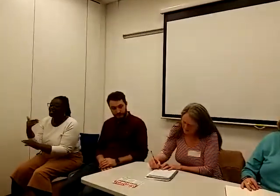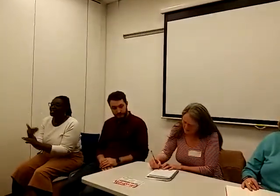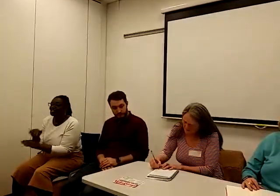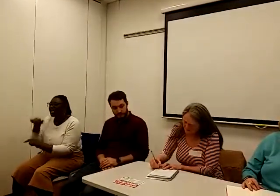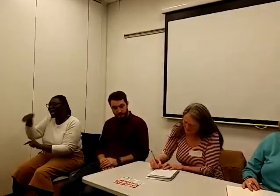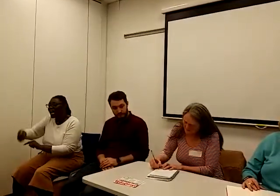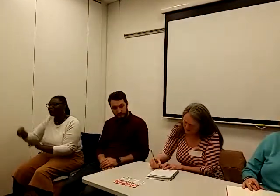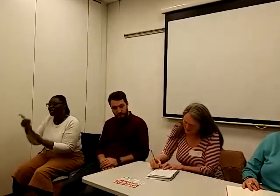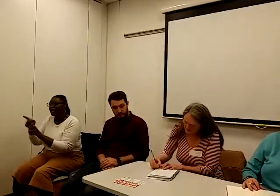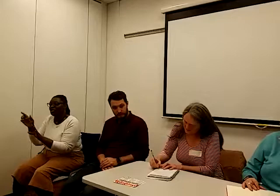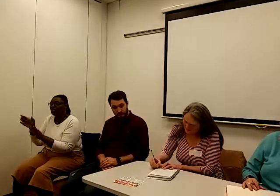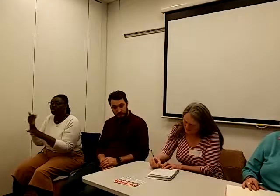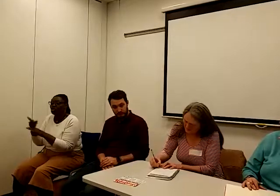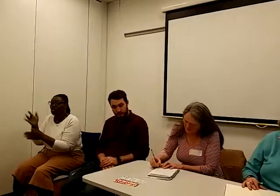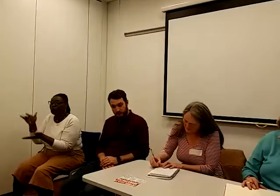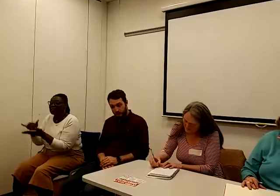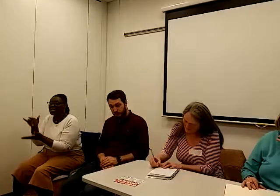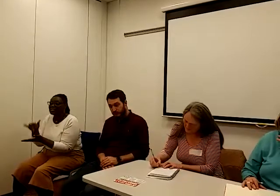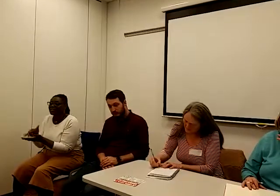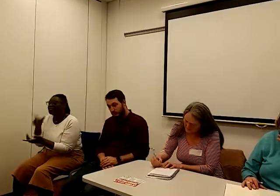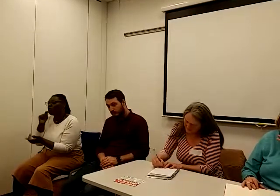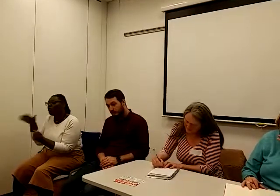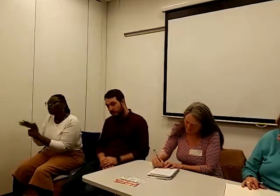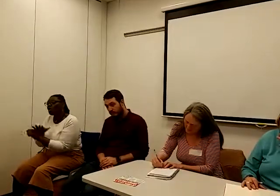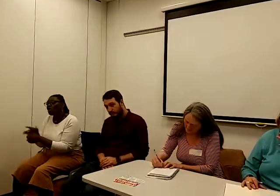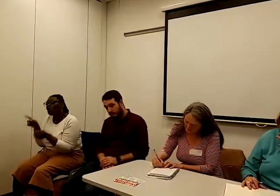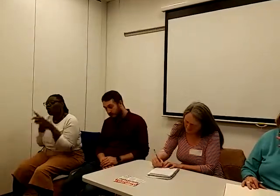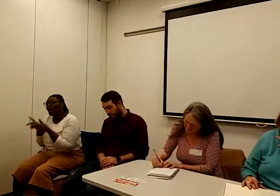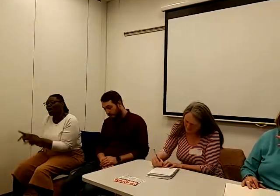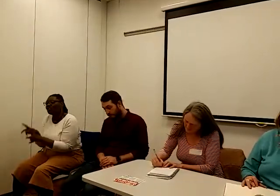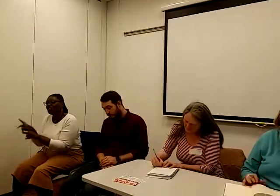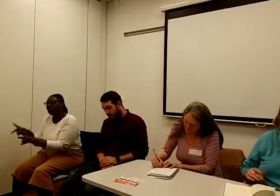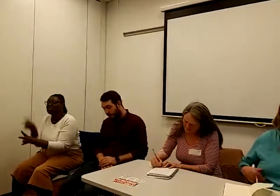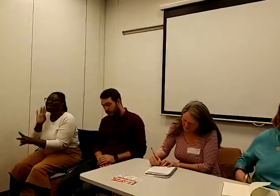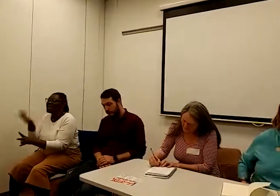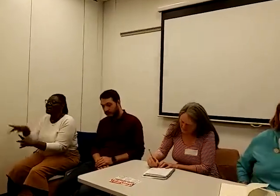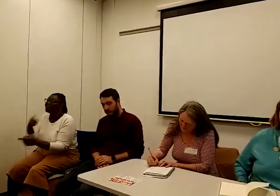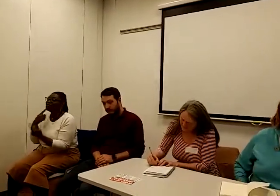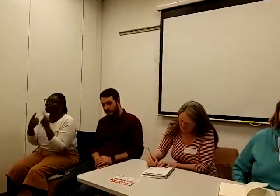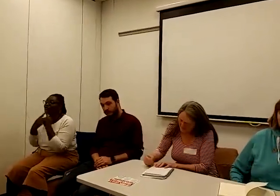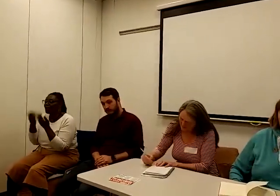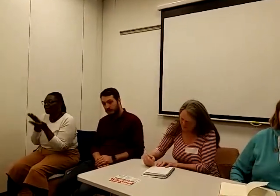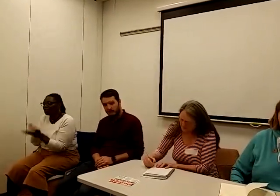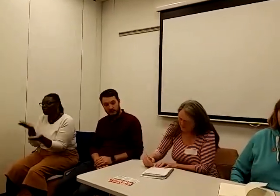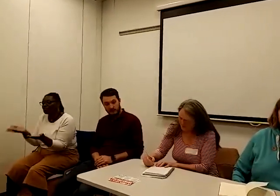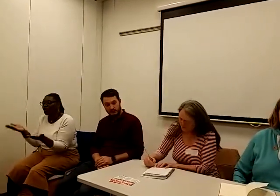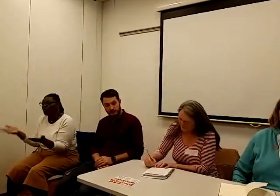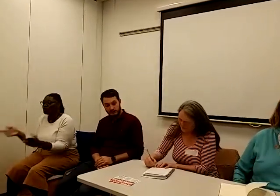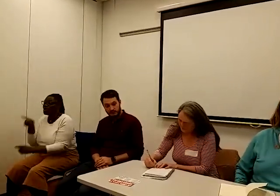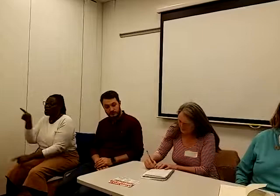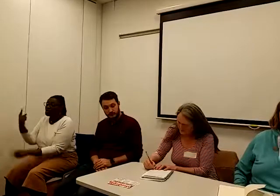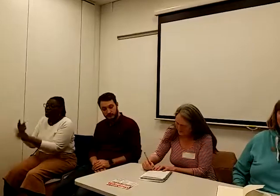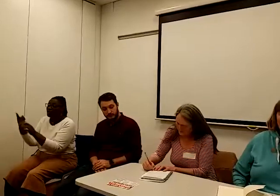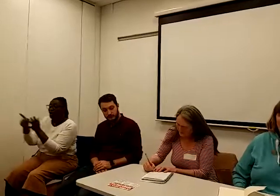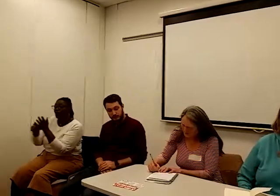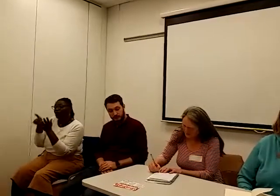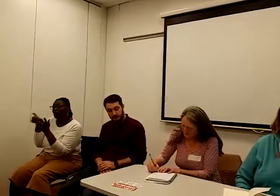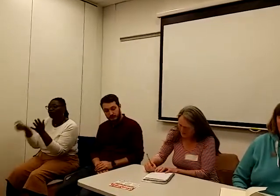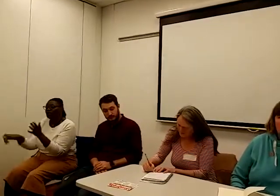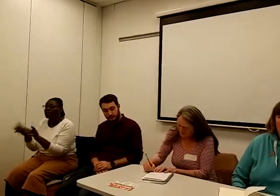centres, or in your local high street, having street information stores about universal credit, what your rights